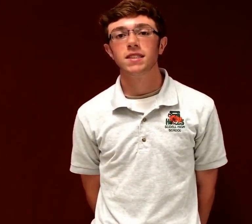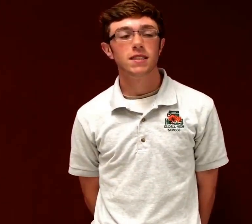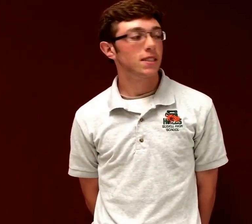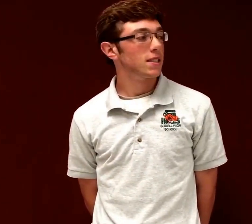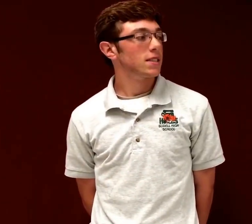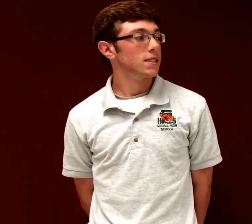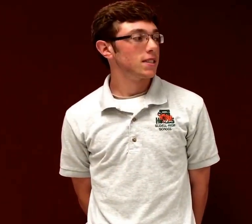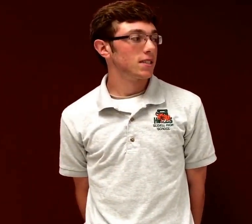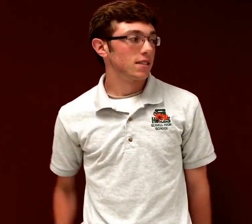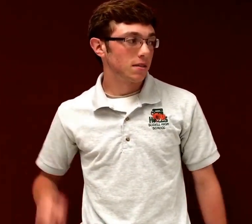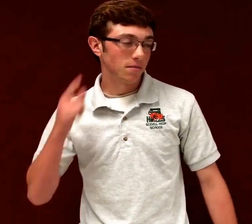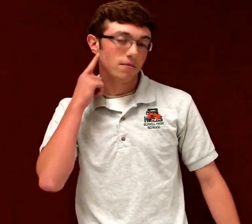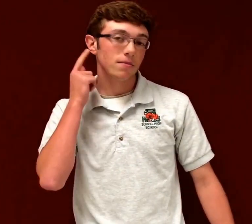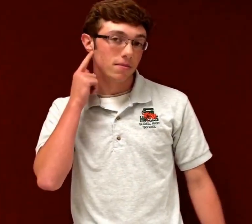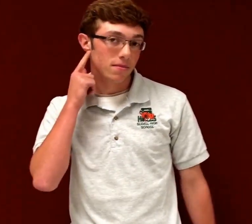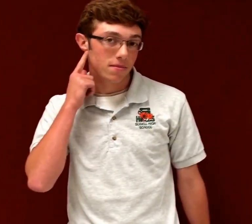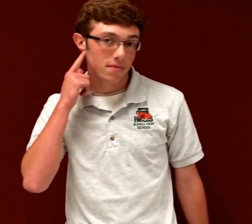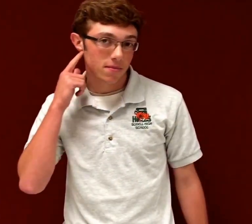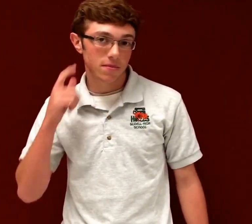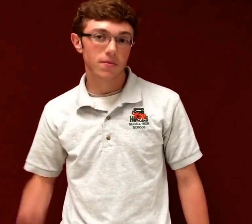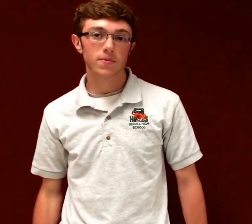and listen closely